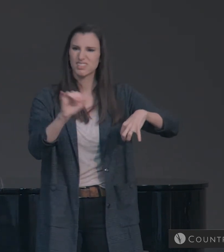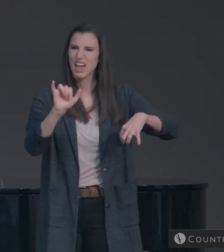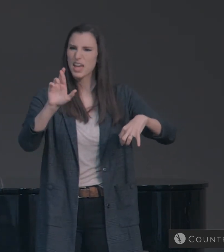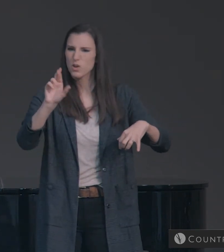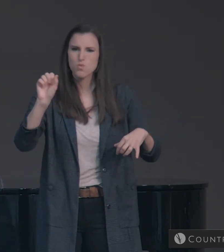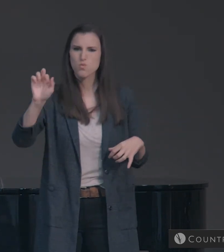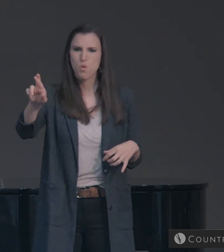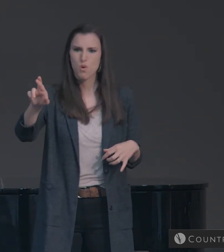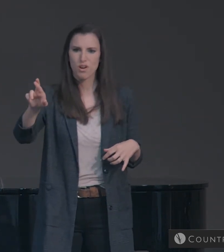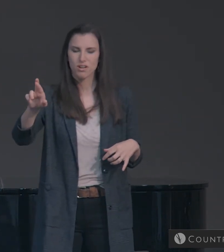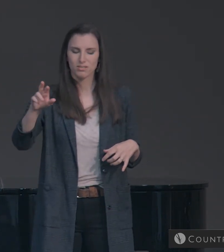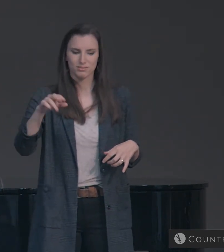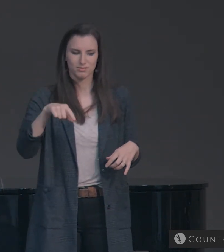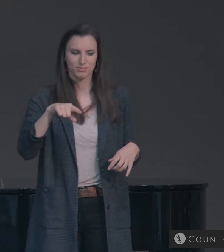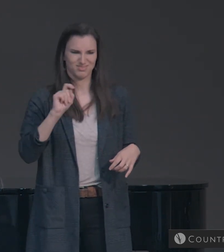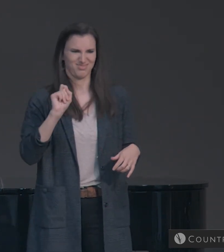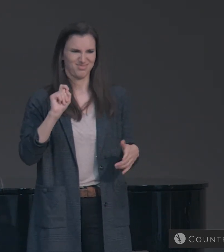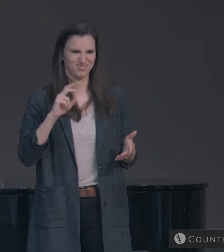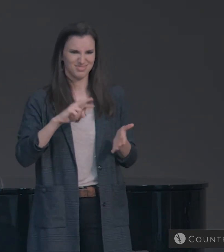What does that mean?